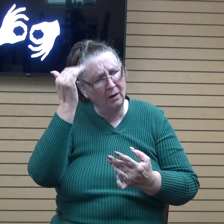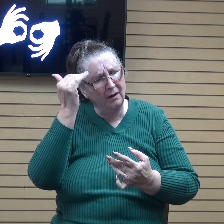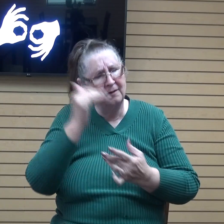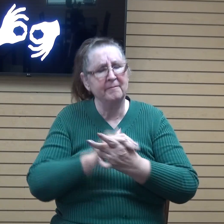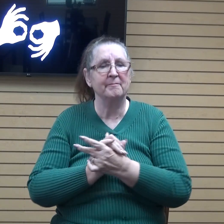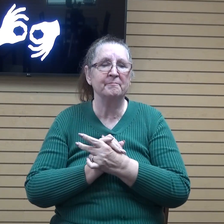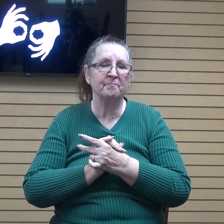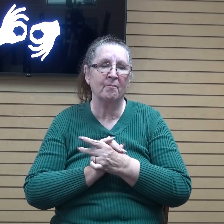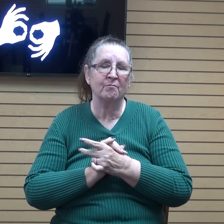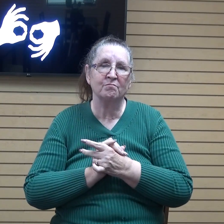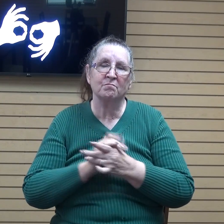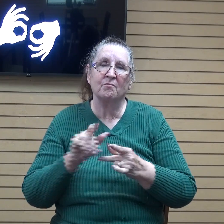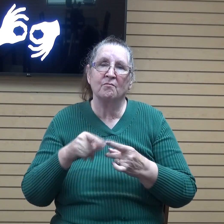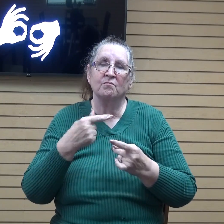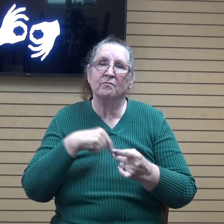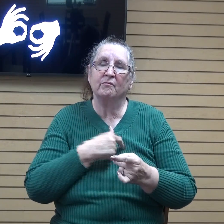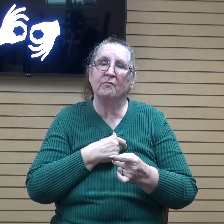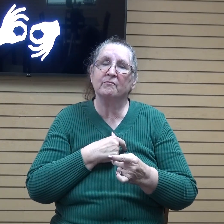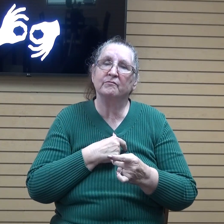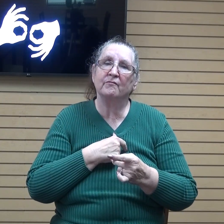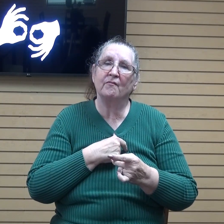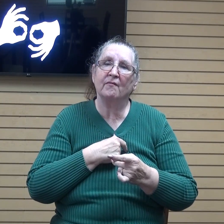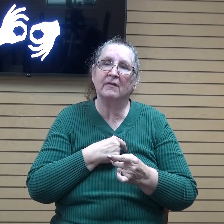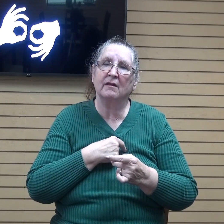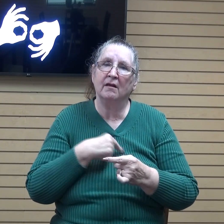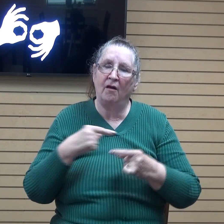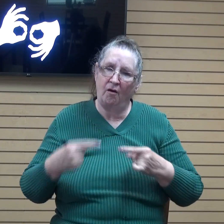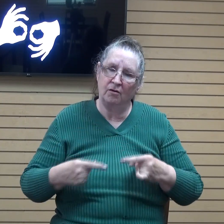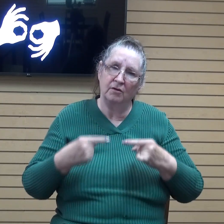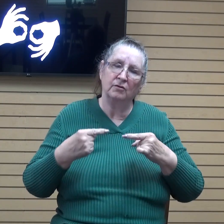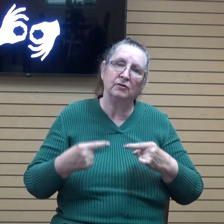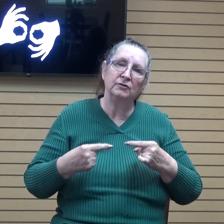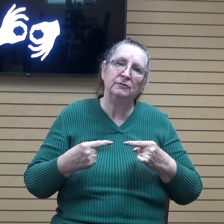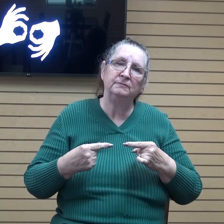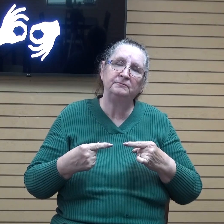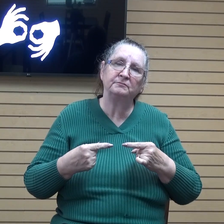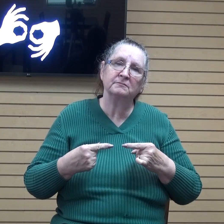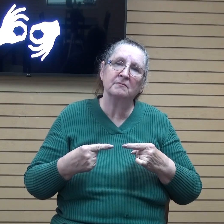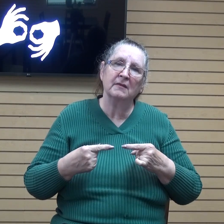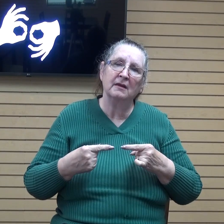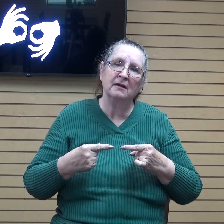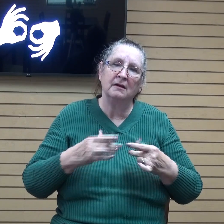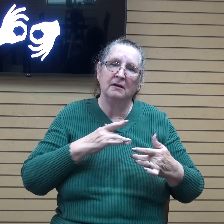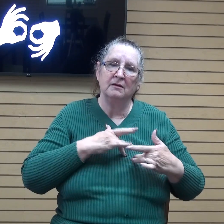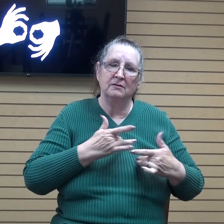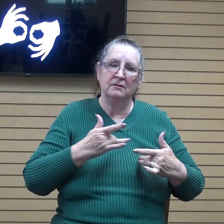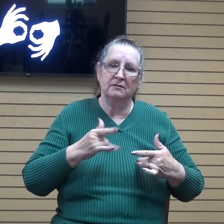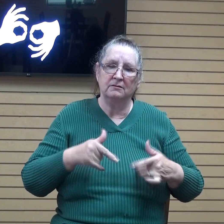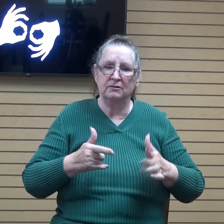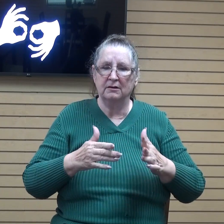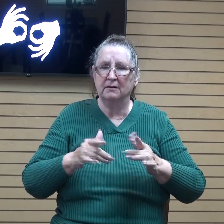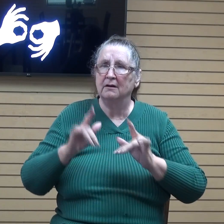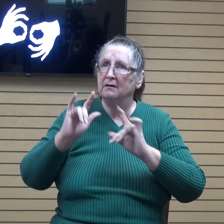and when we we get hurt you know we we tend to look at our love that we have for others